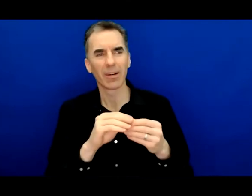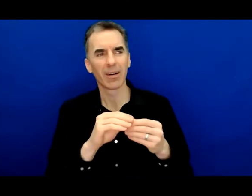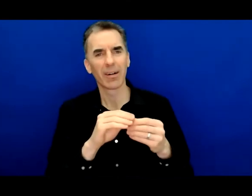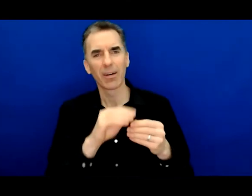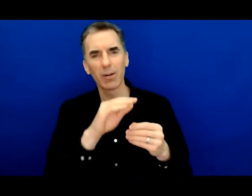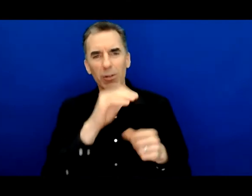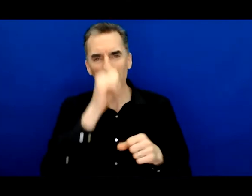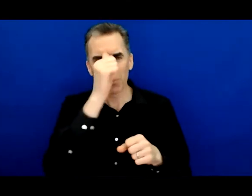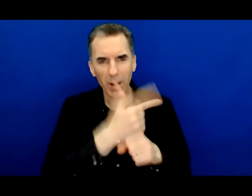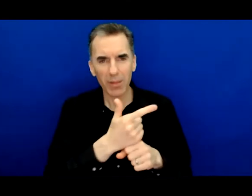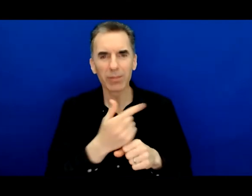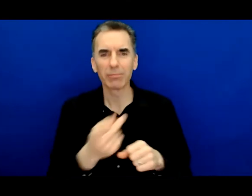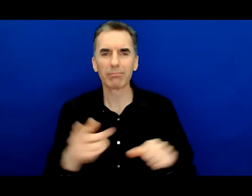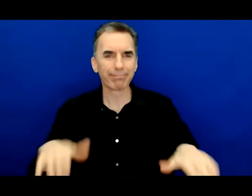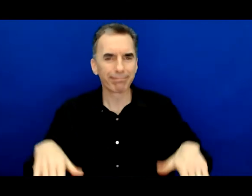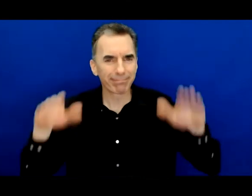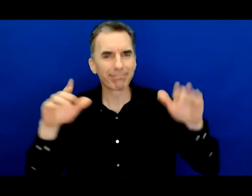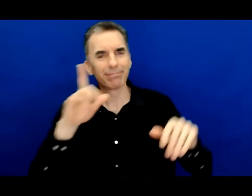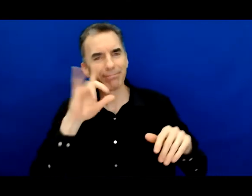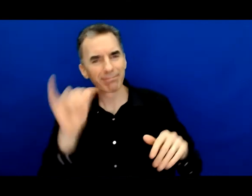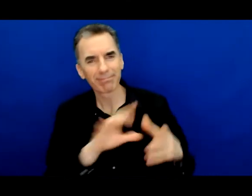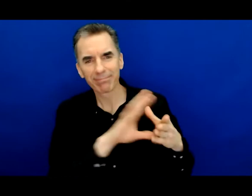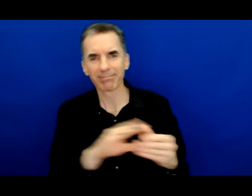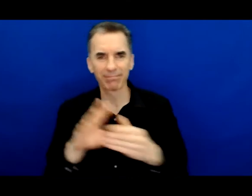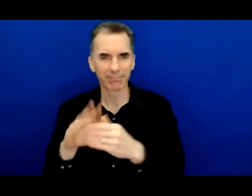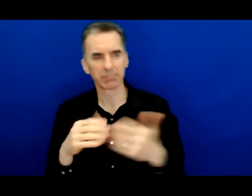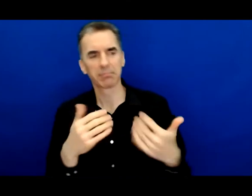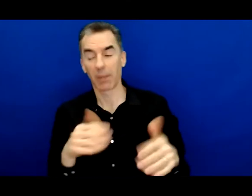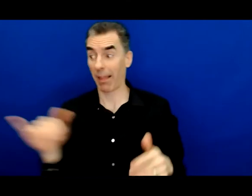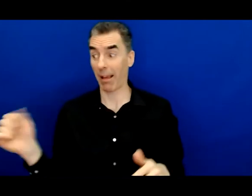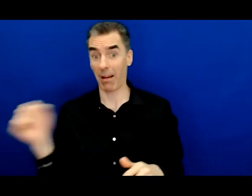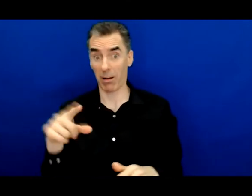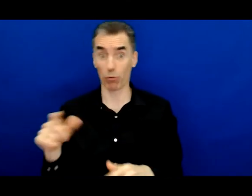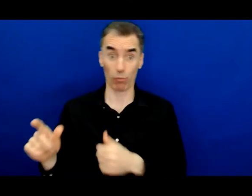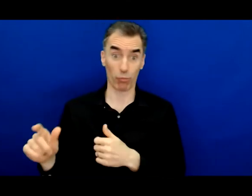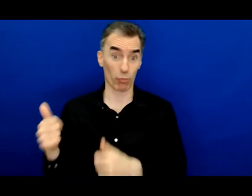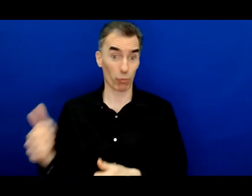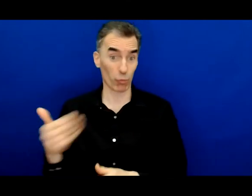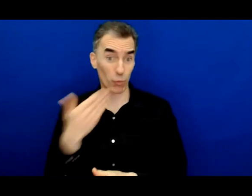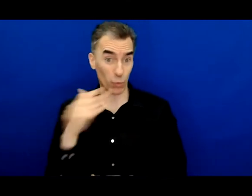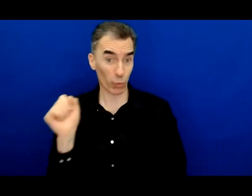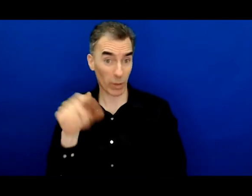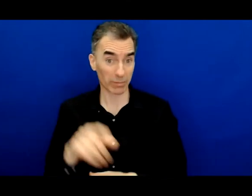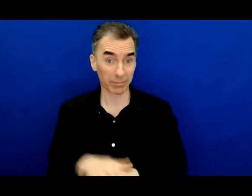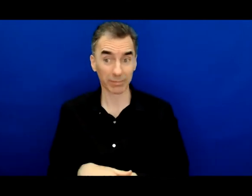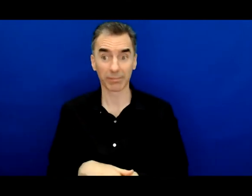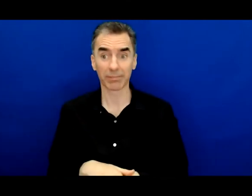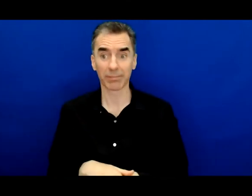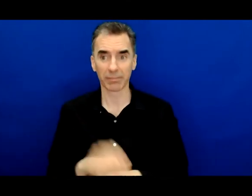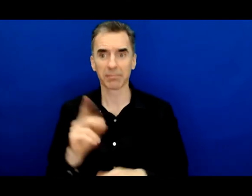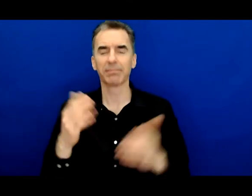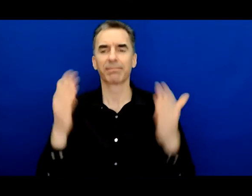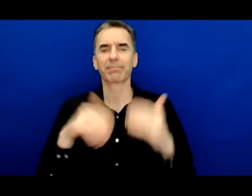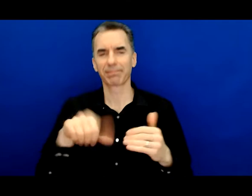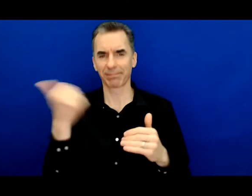us right you know that was an important question to whoever asked that and it was a thoughtful response so on to our next